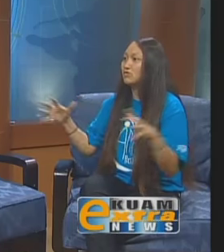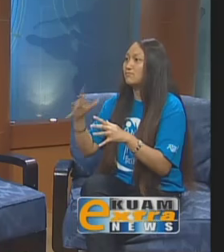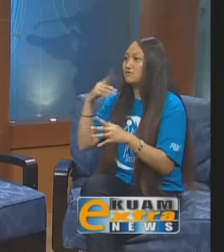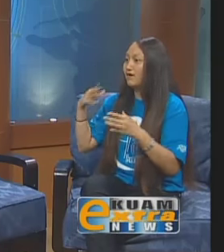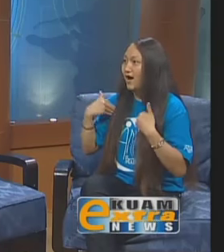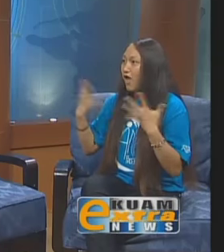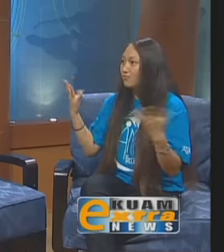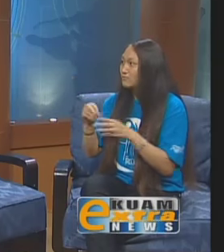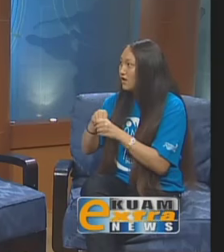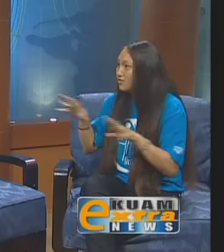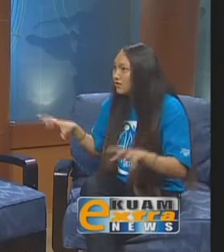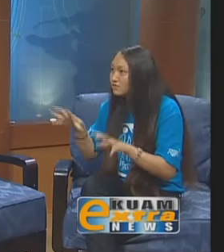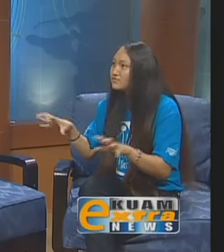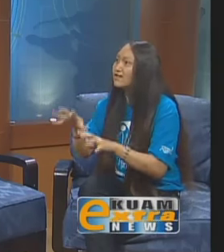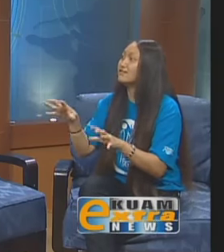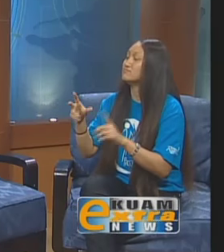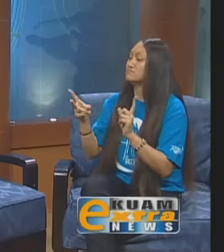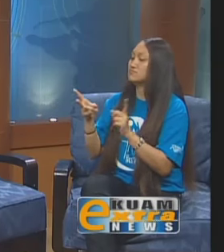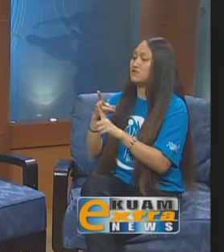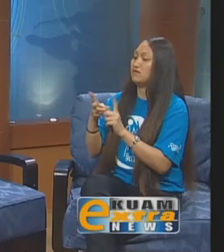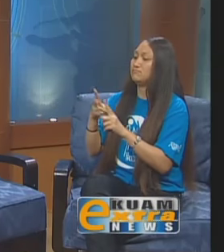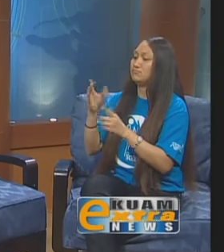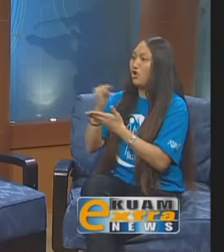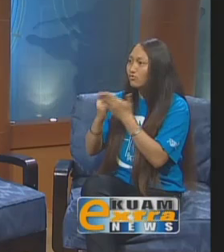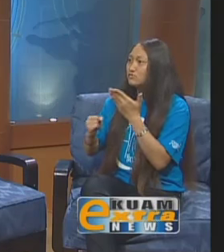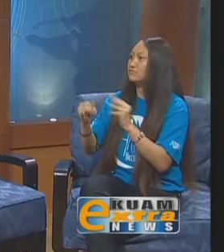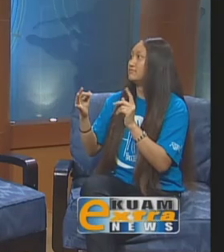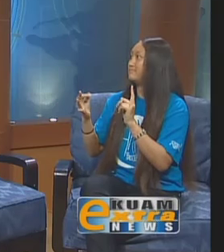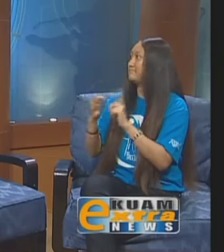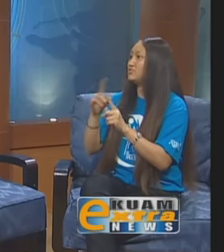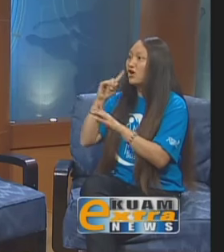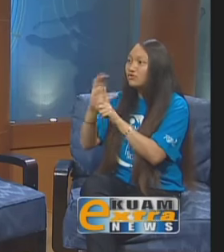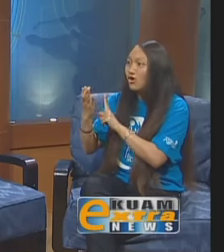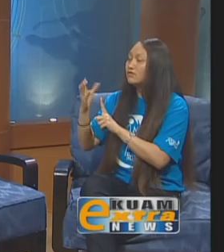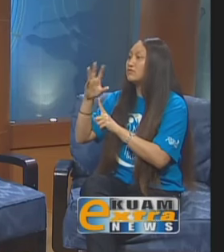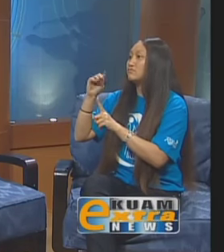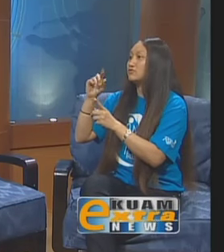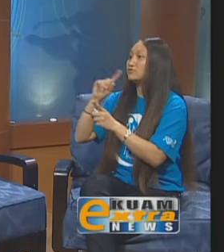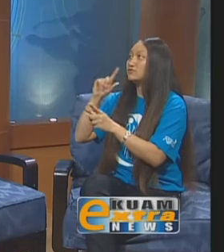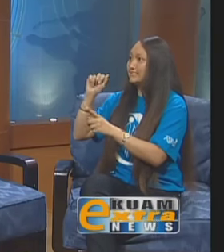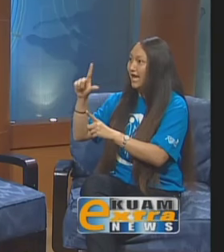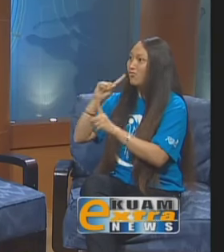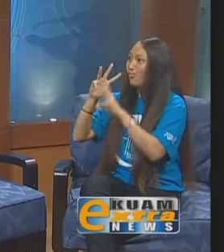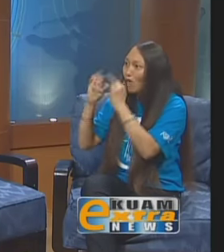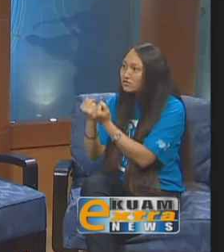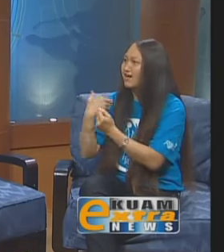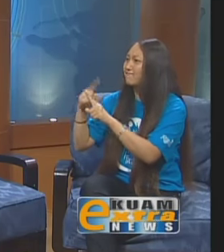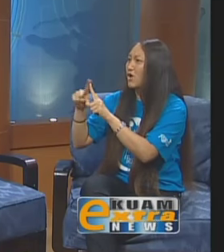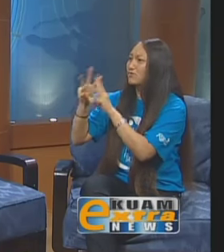are local and we have about 20 campers and we're looking for more. We're going to do art, ASL